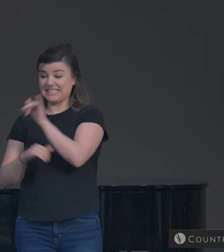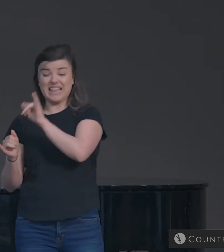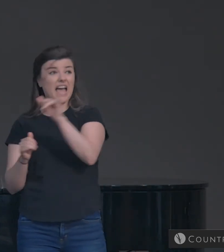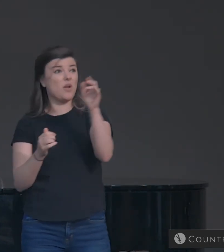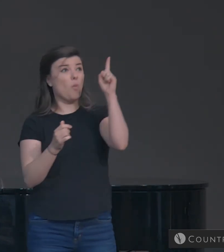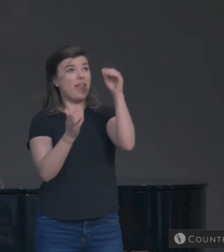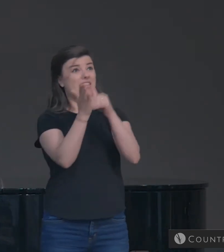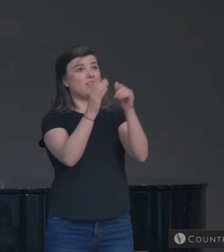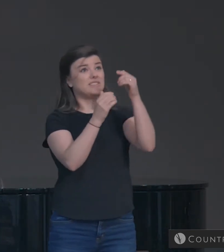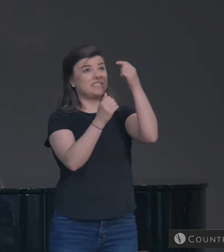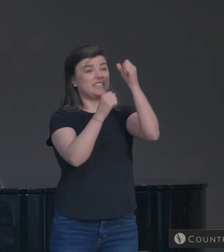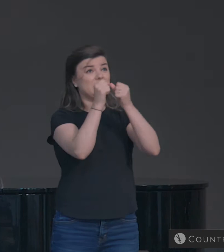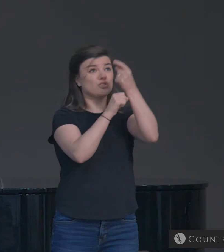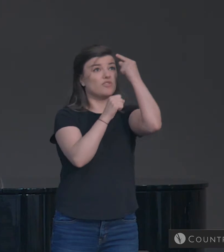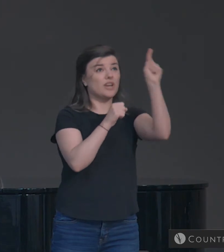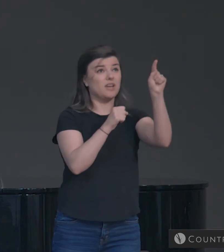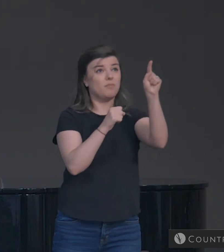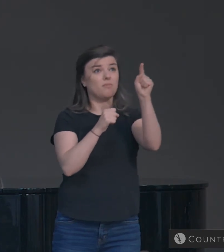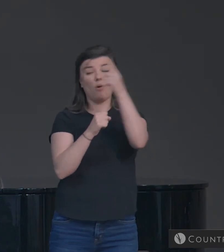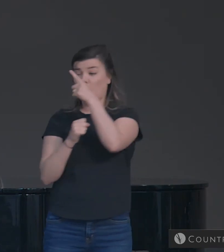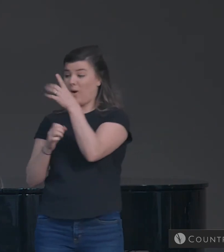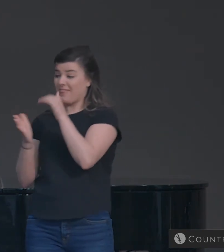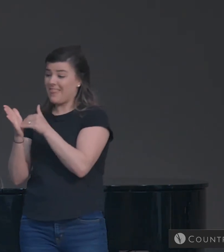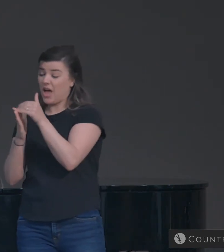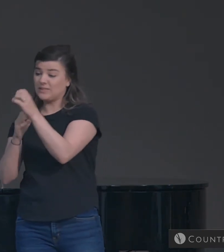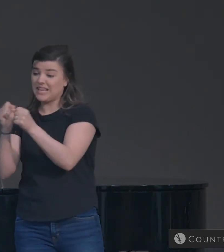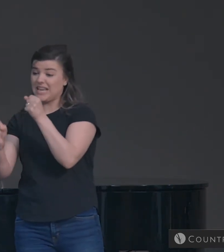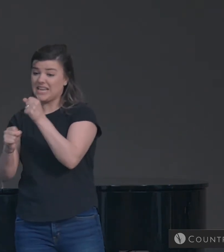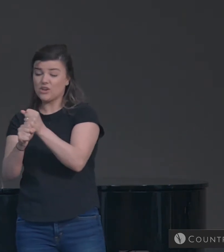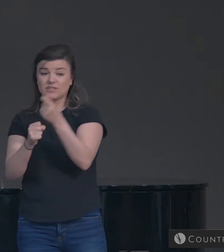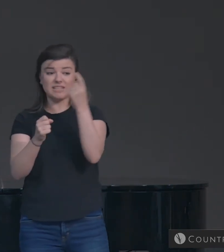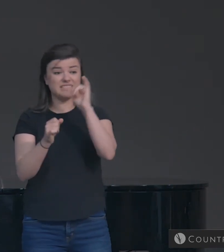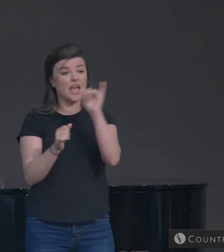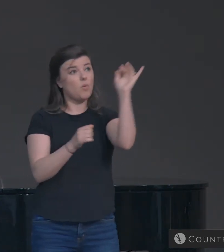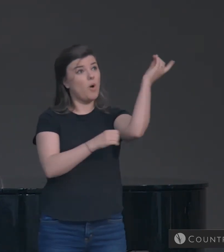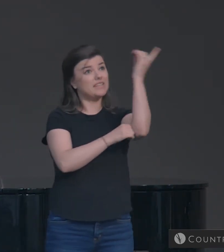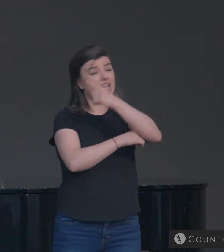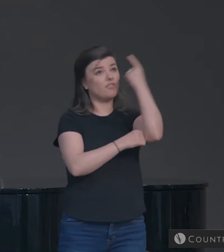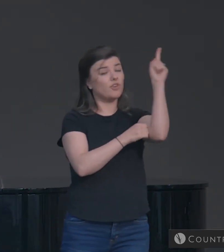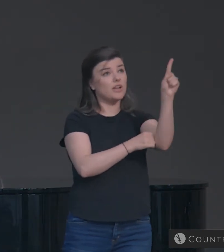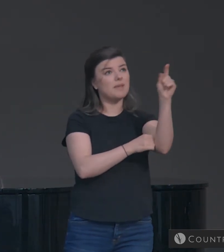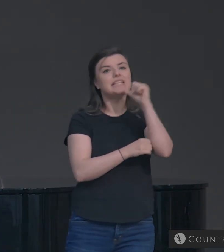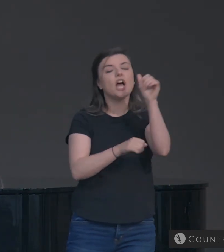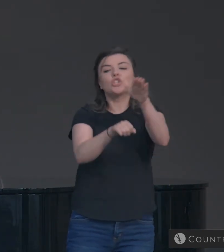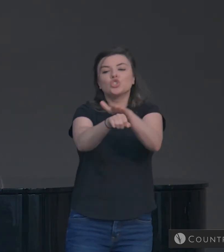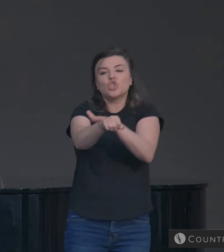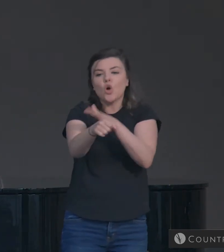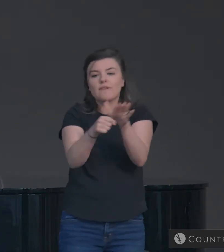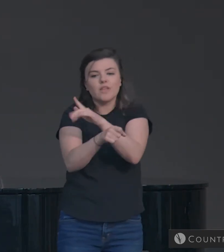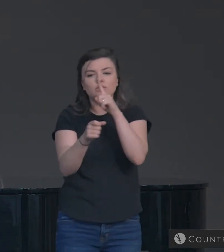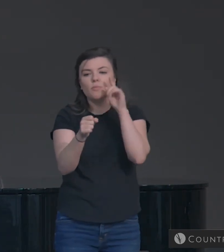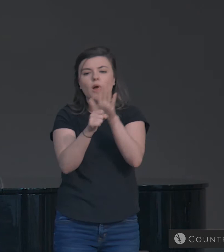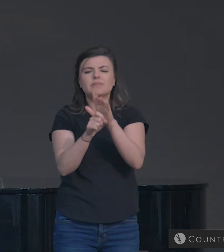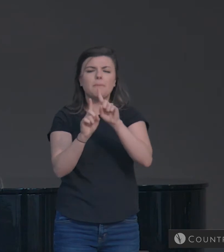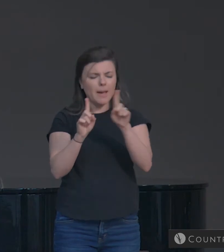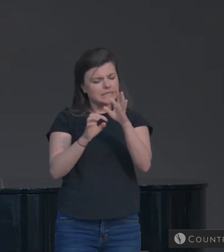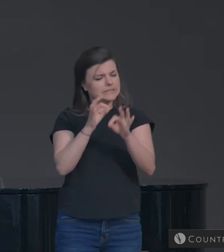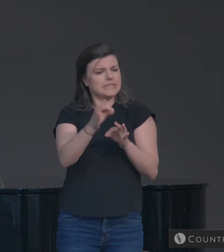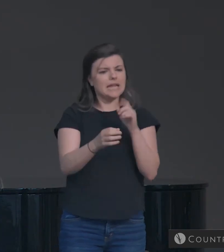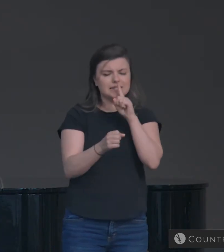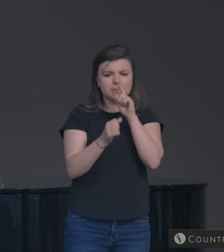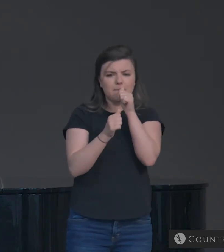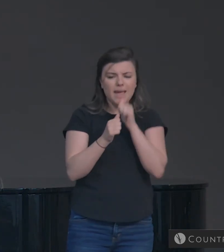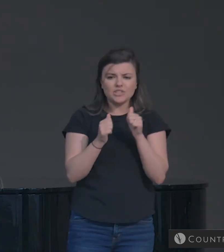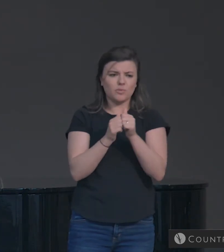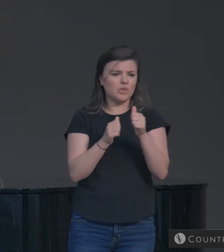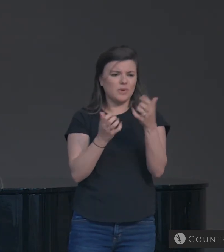years is one day. The Lord is not slow to fulfill his promises, some count slowness, but is patient toward you, not wishing